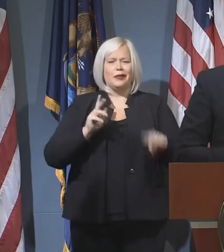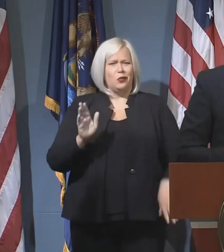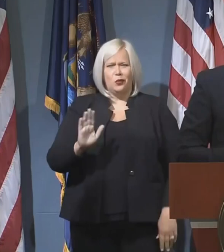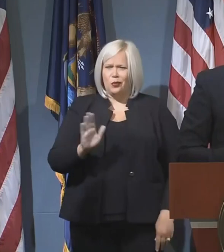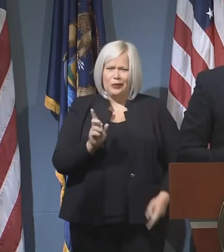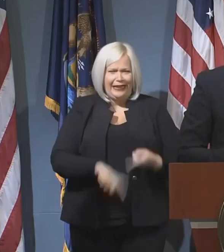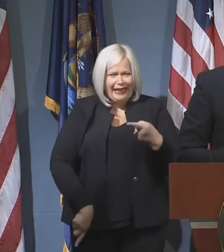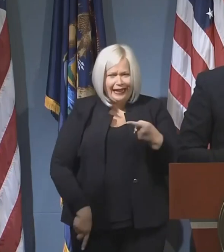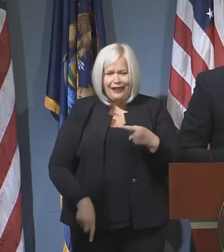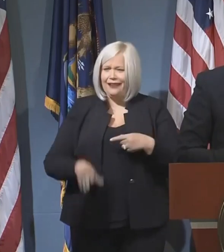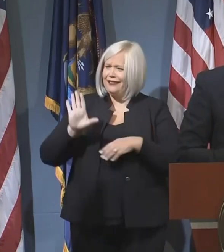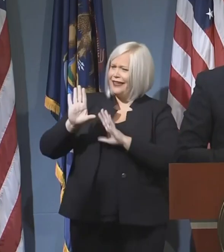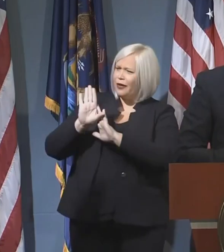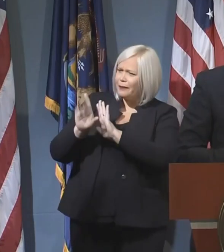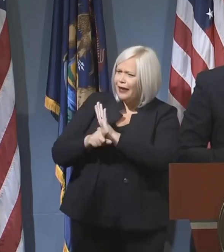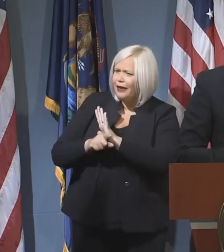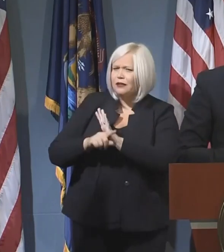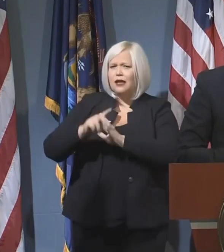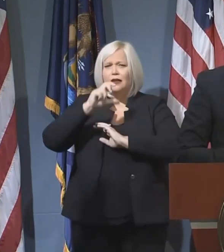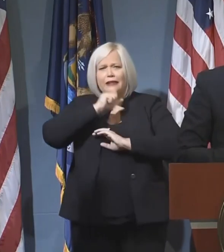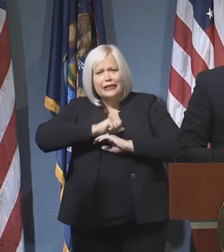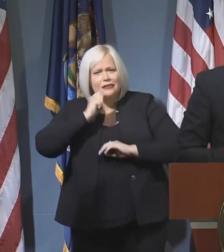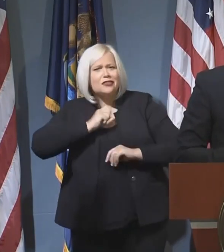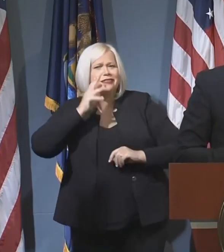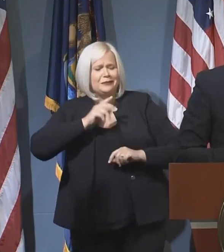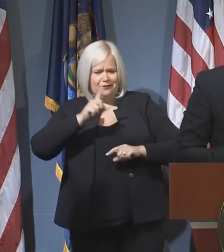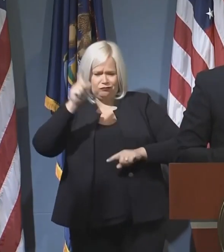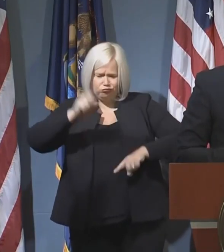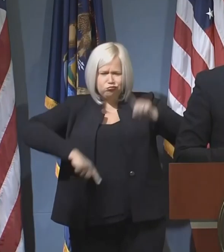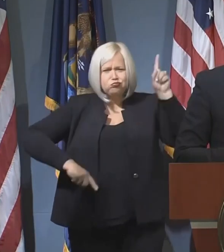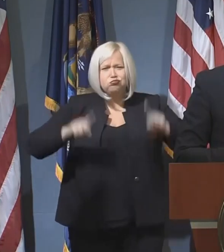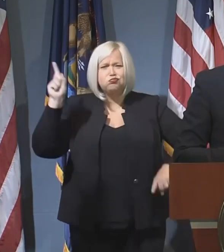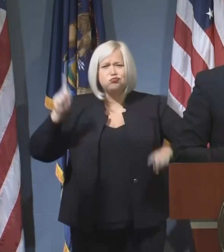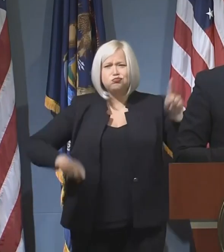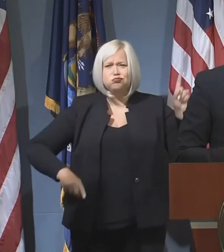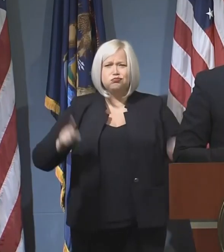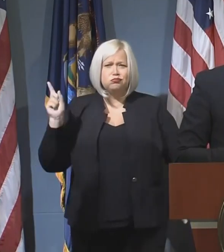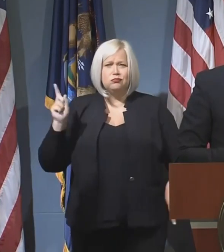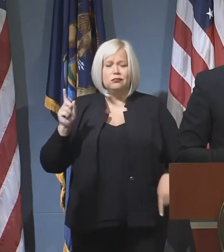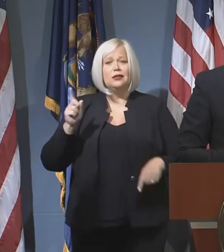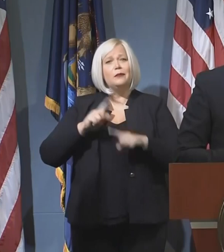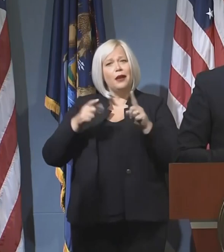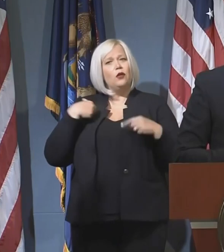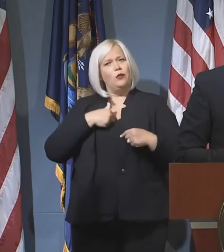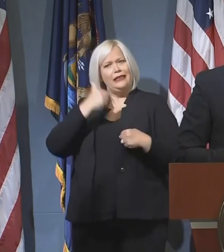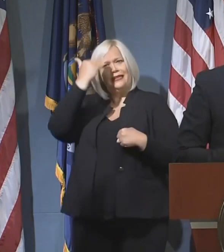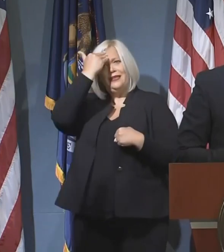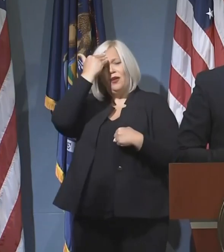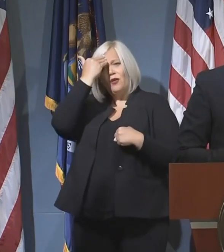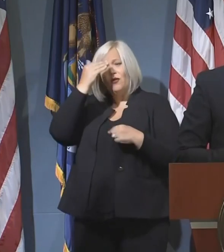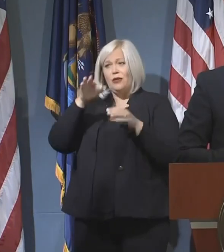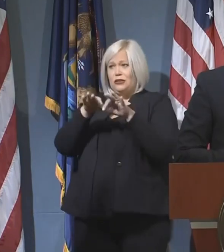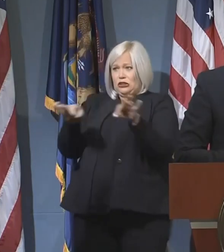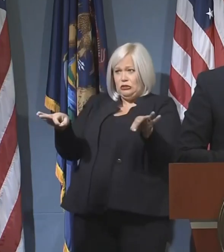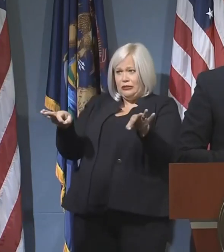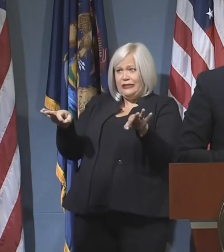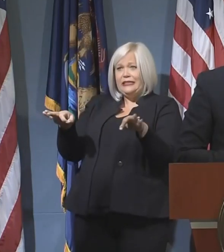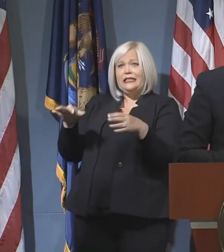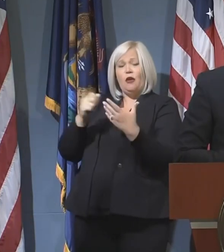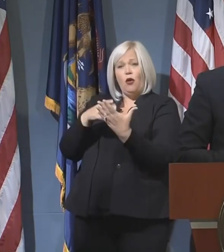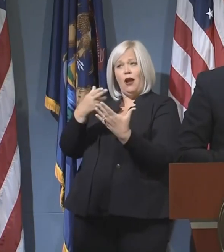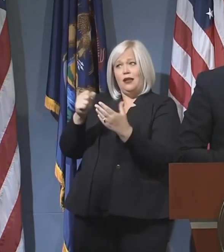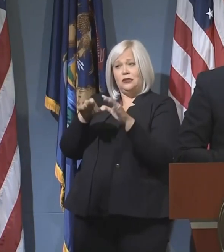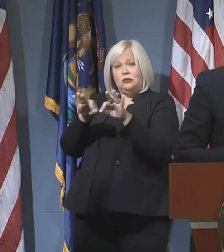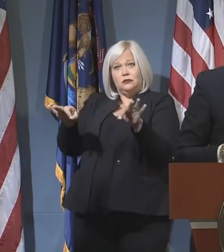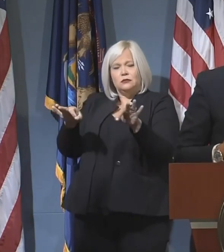backgrounds and various ages. But we know that a degree or a post high school credential will make them and our society